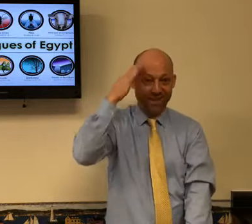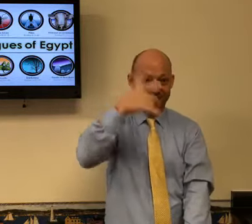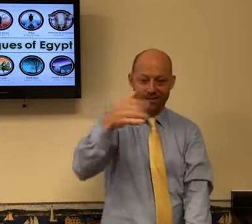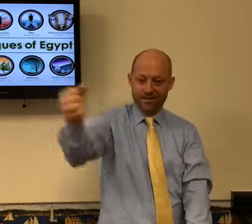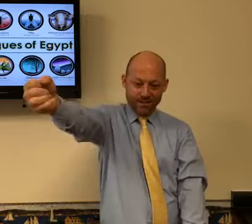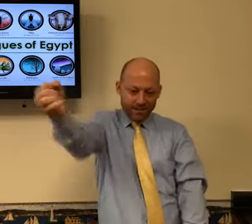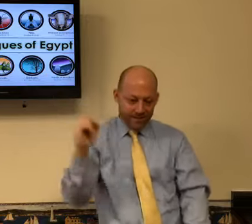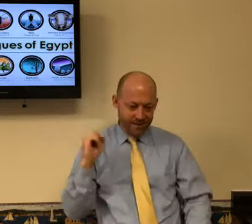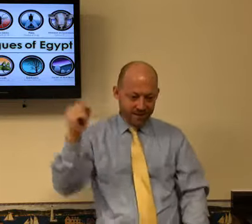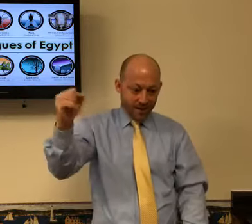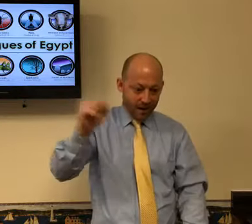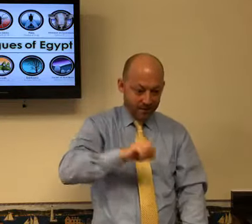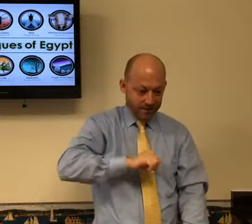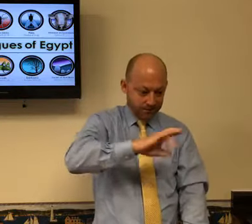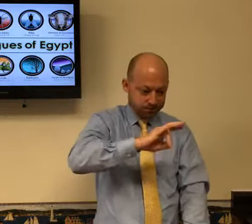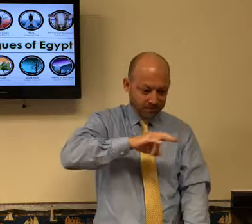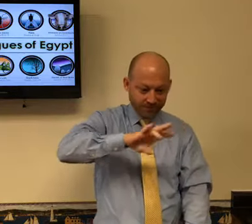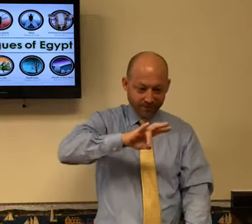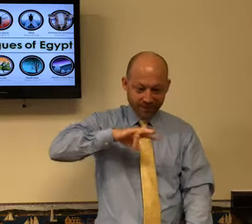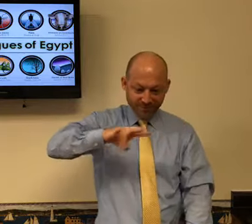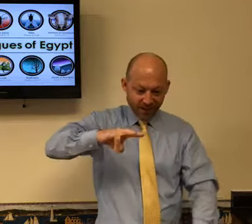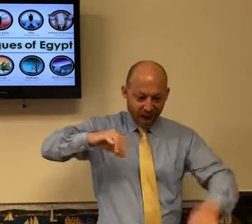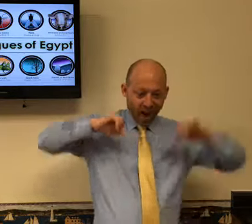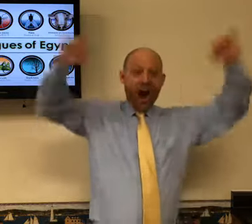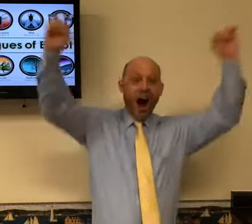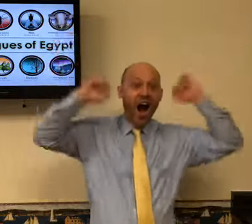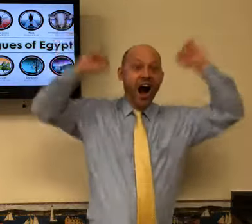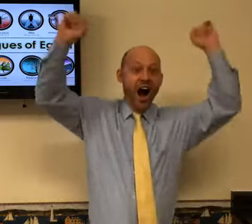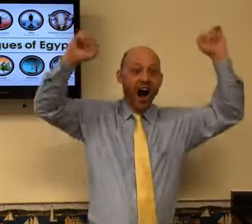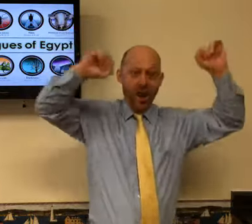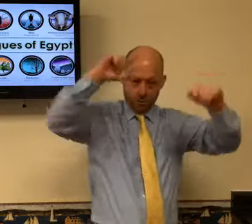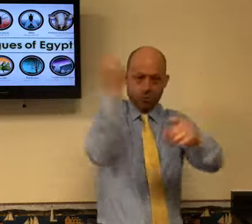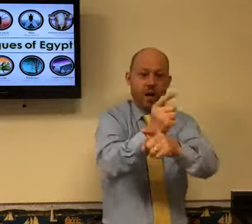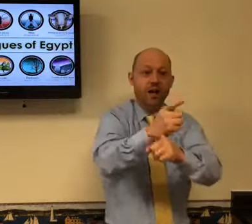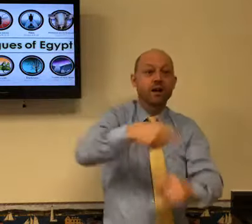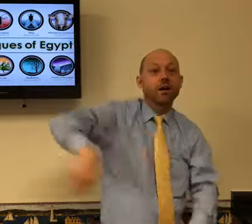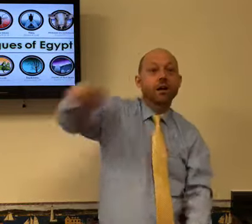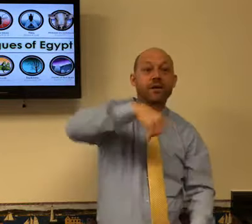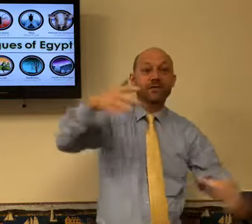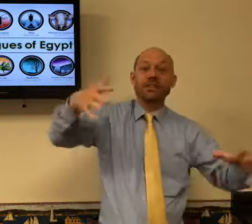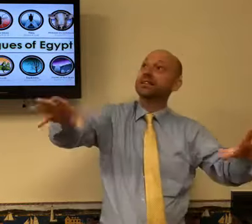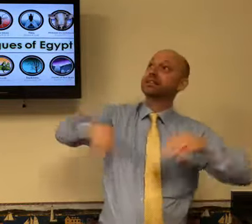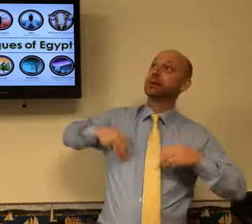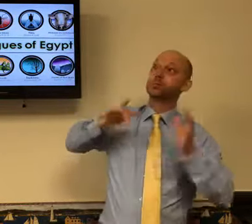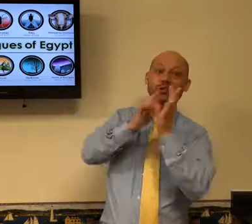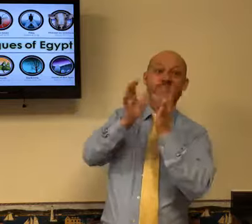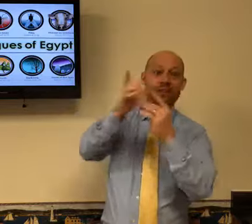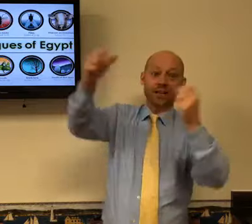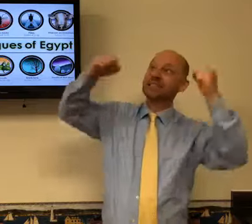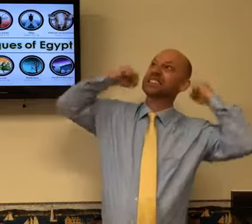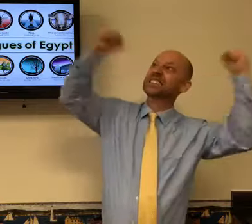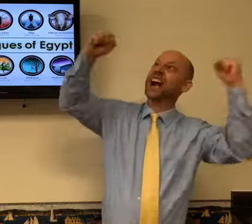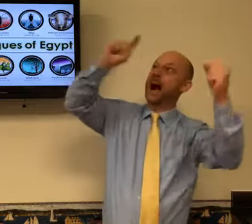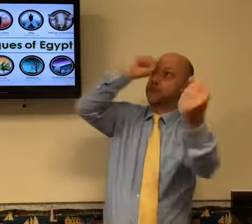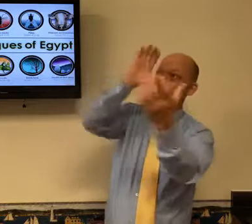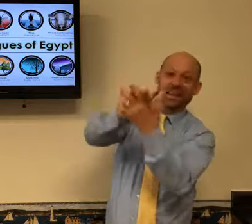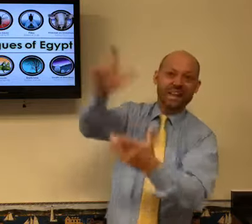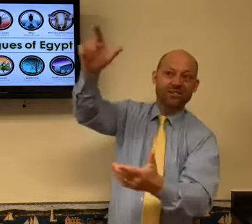You know, when you're, uh, when the people that, um, are playing the lottery and they, they pull that one-armed bandit and they get seven, seven, seven,